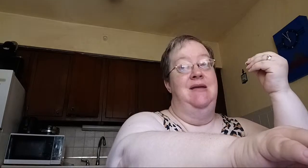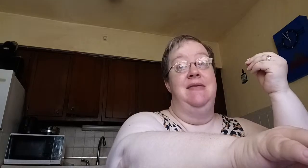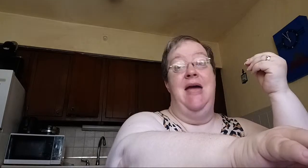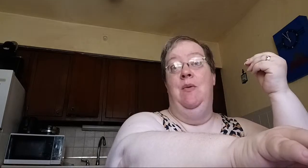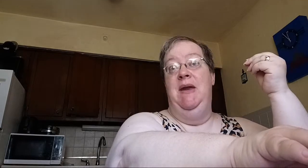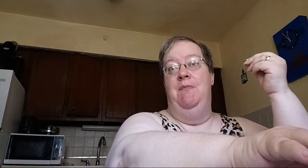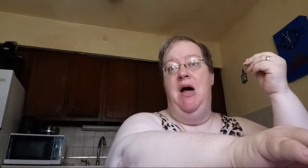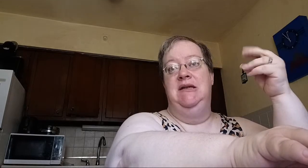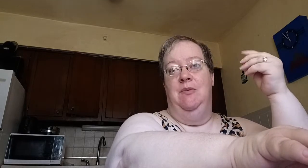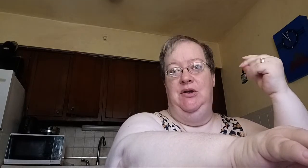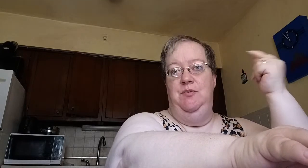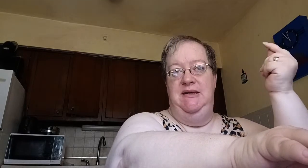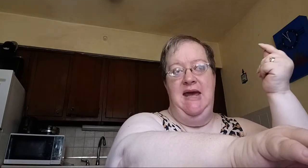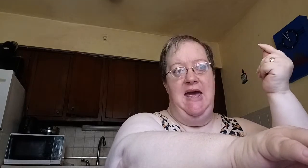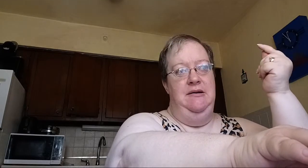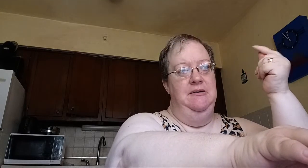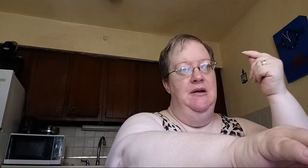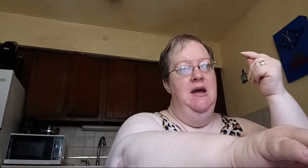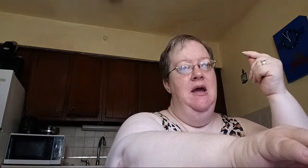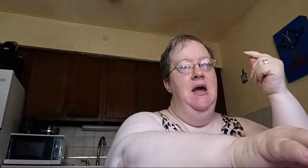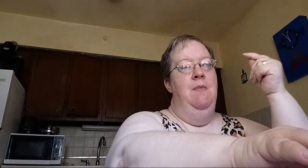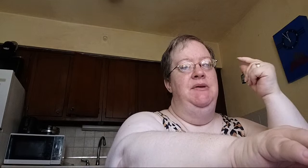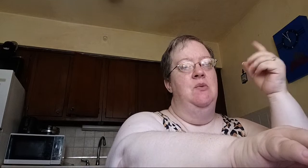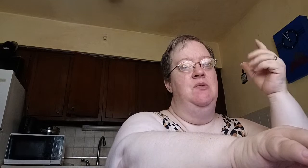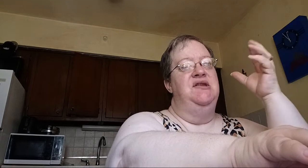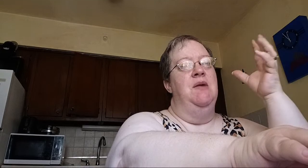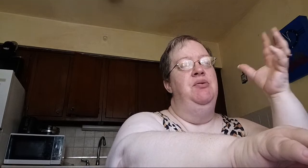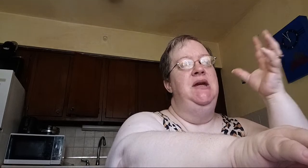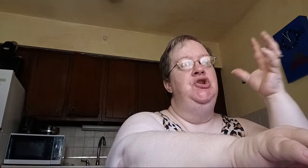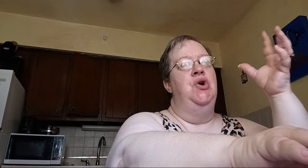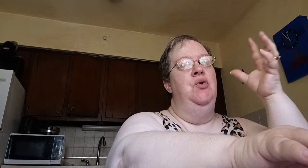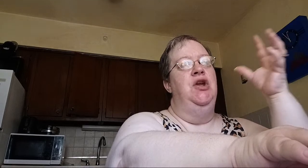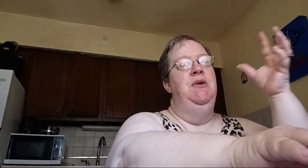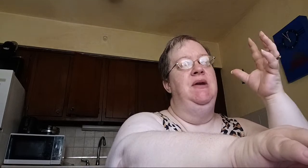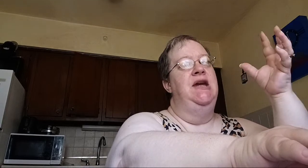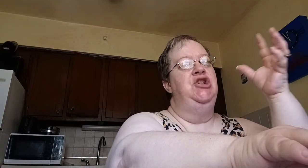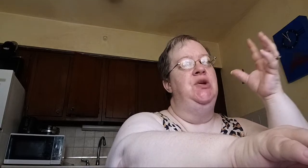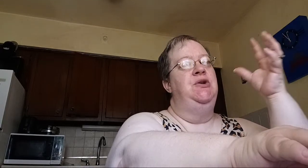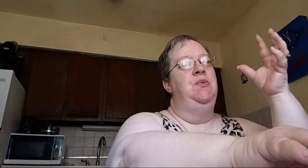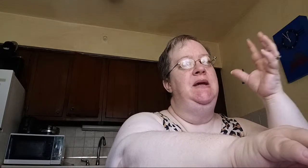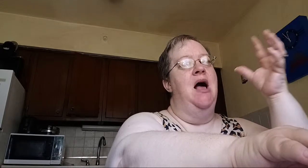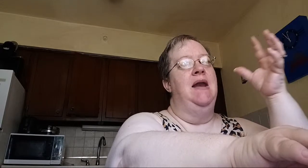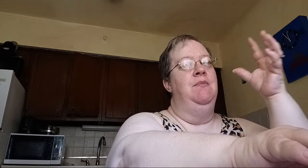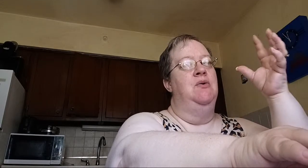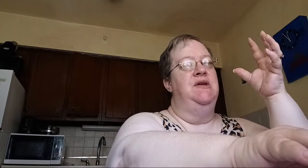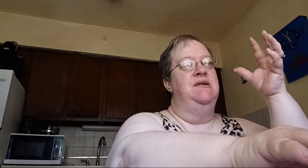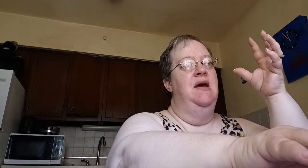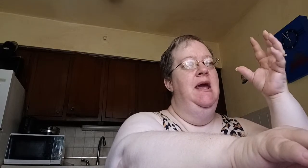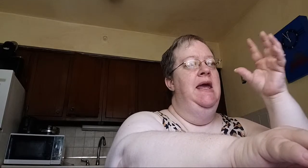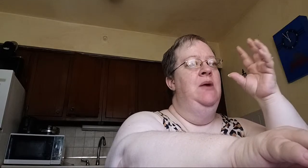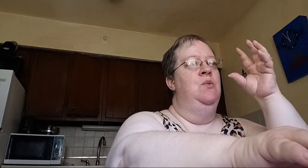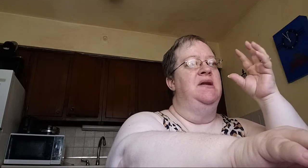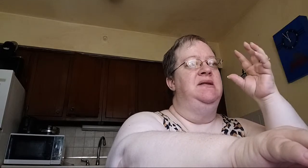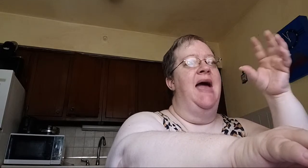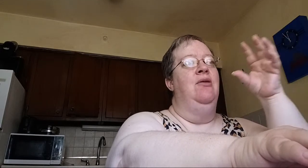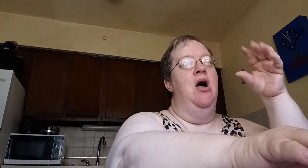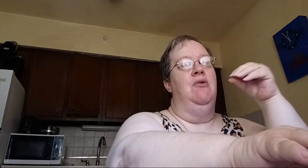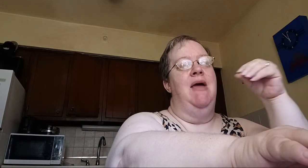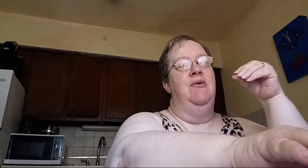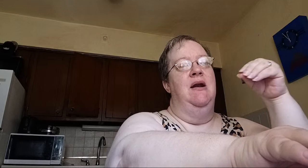would be impossible. You'd be dead. But there was this complete and total communication between God and Moses. It was a dialogue rather than a